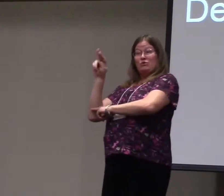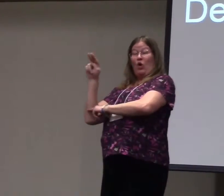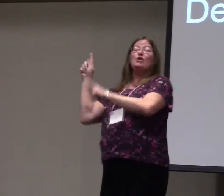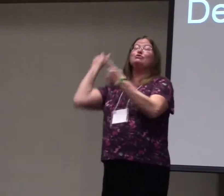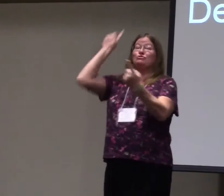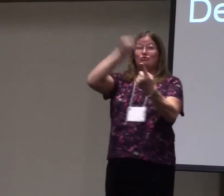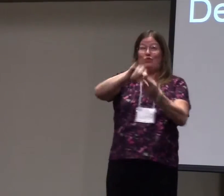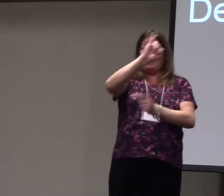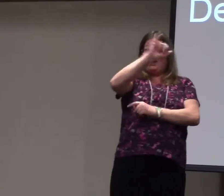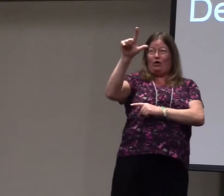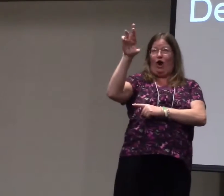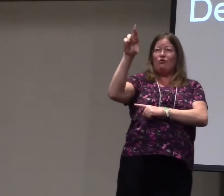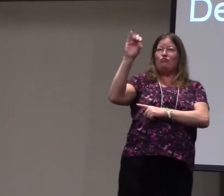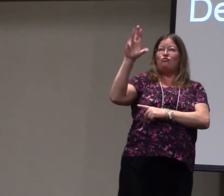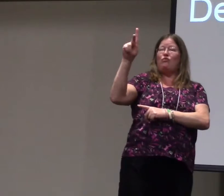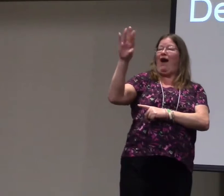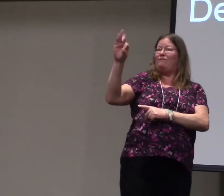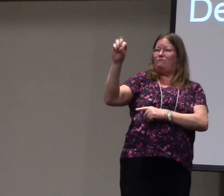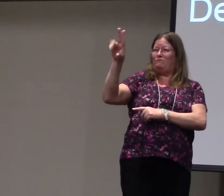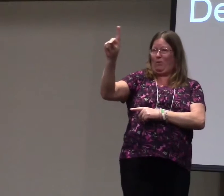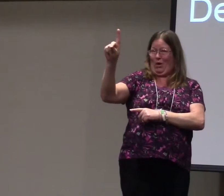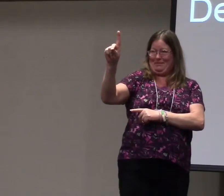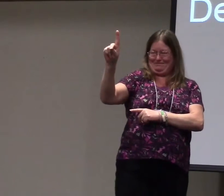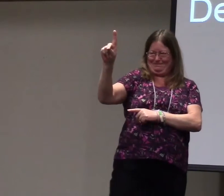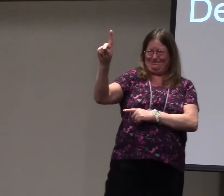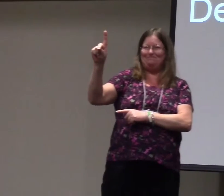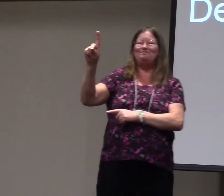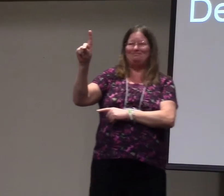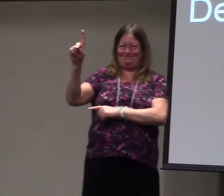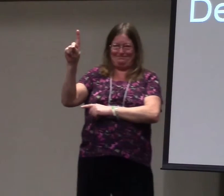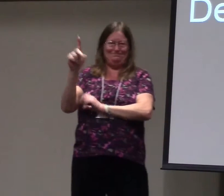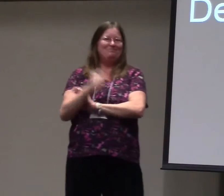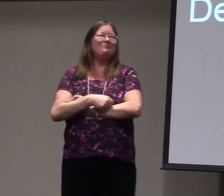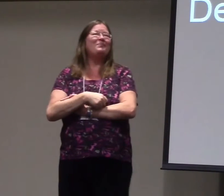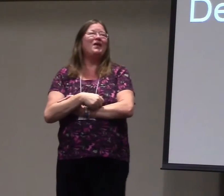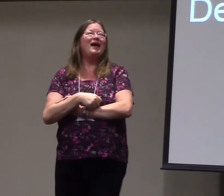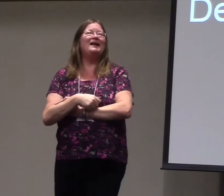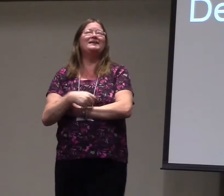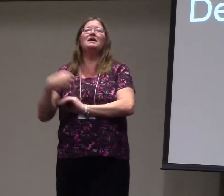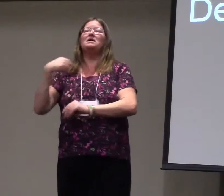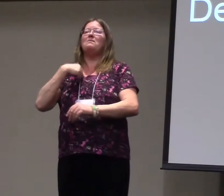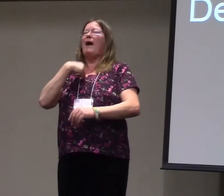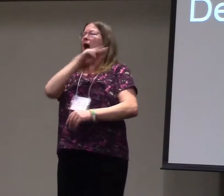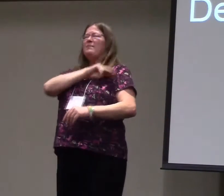I moved from Minnesota, St. Paul area, St. Cloud, sorry.